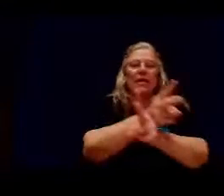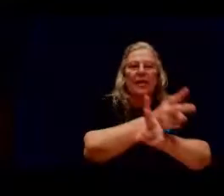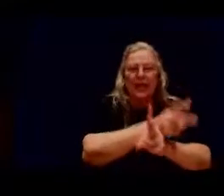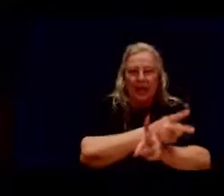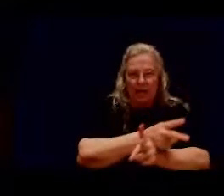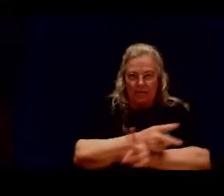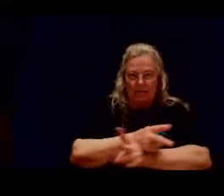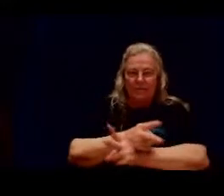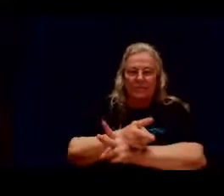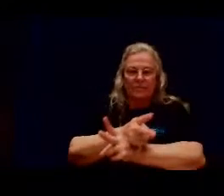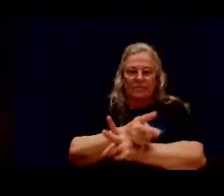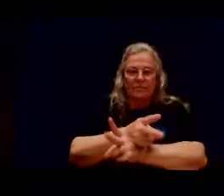care